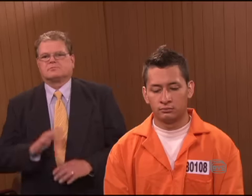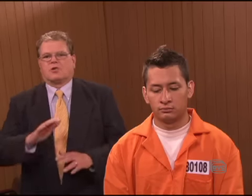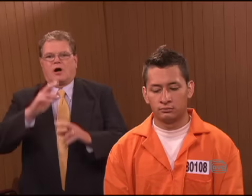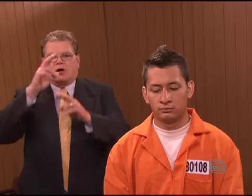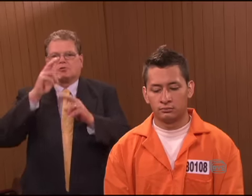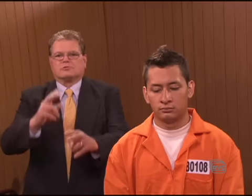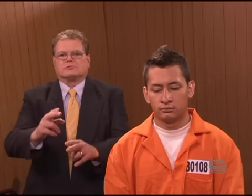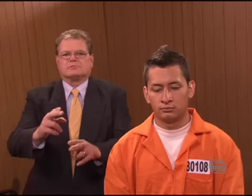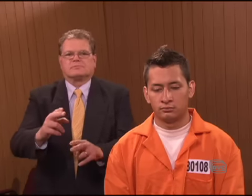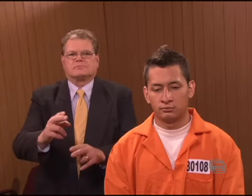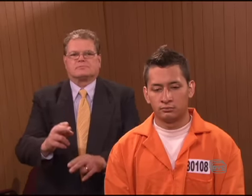Your Honor,